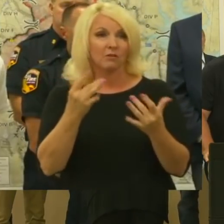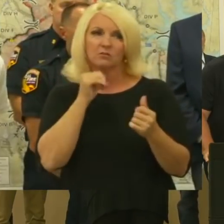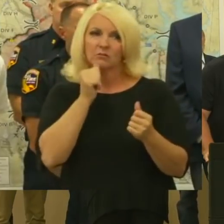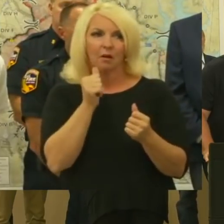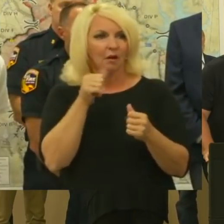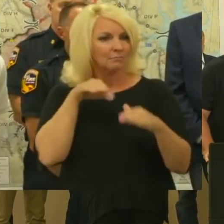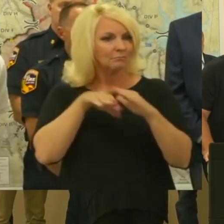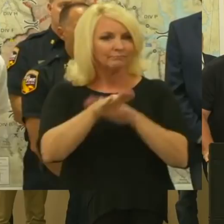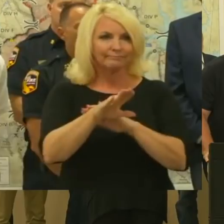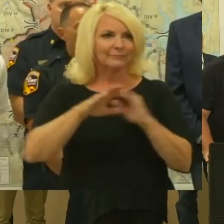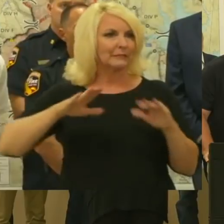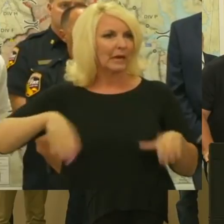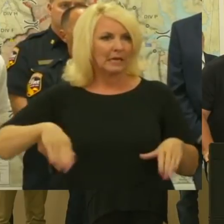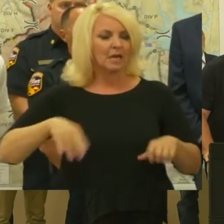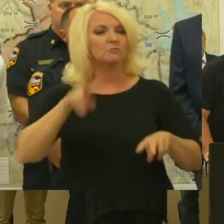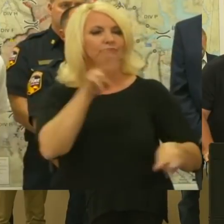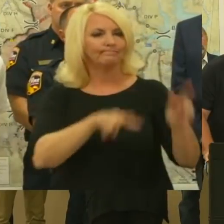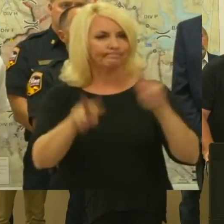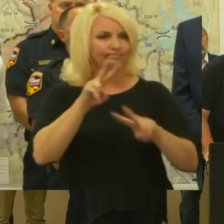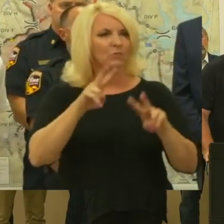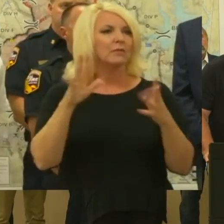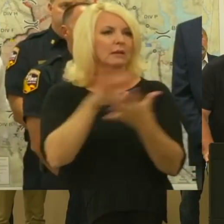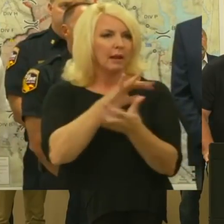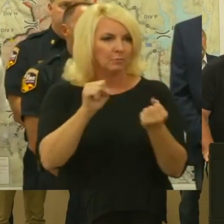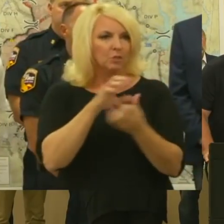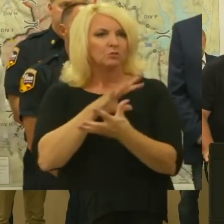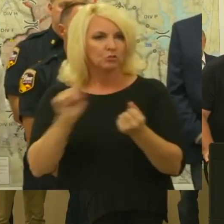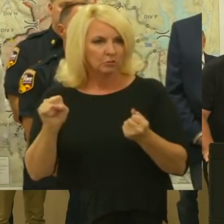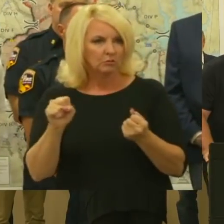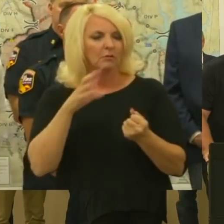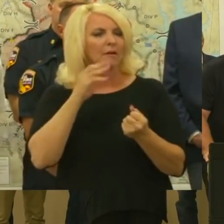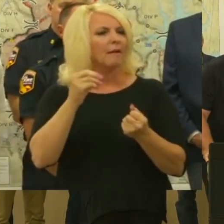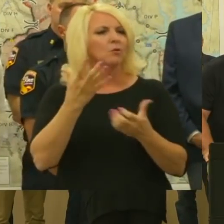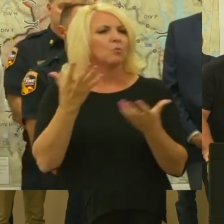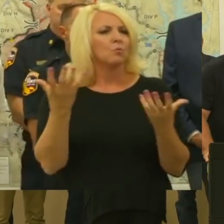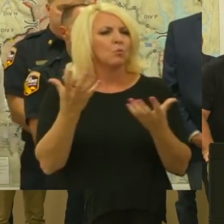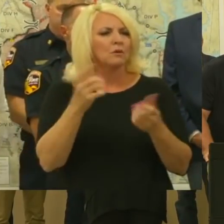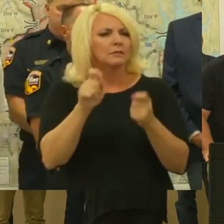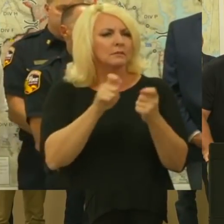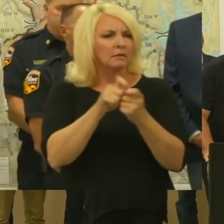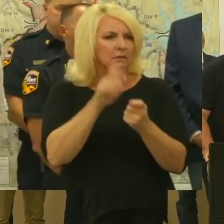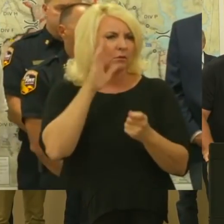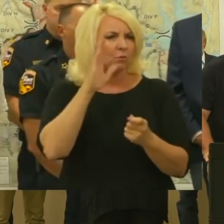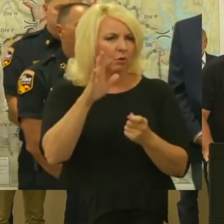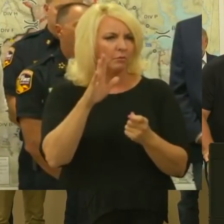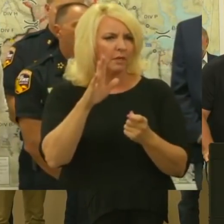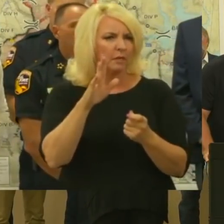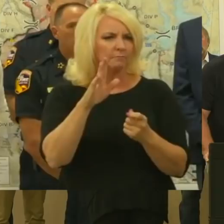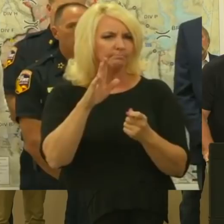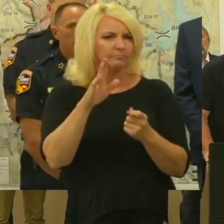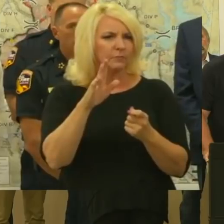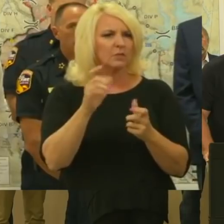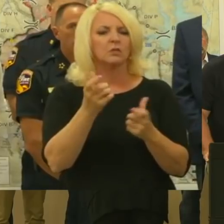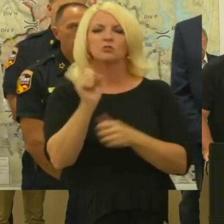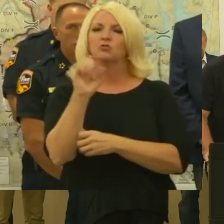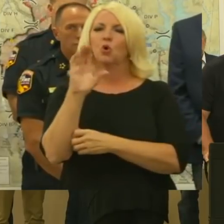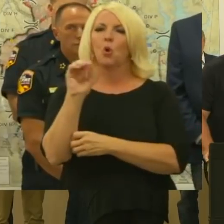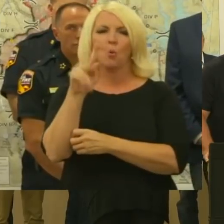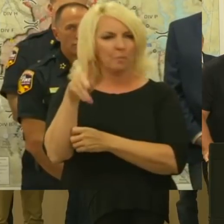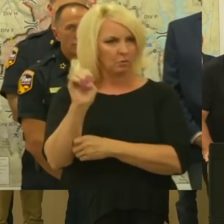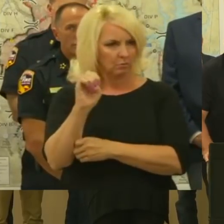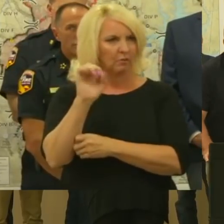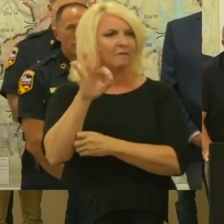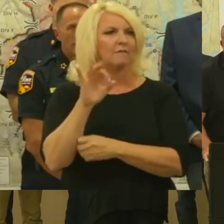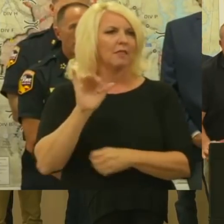have to not only see the damage extent, but also be able to talk to individuals and understand insurance and those kind of things to see what the